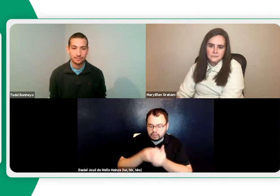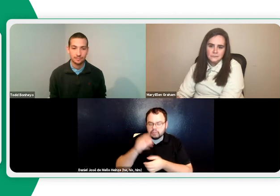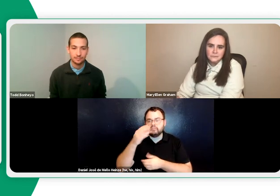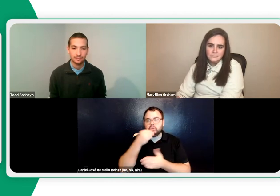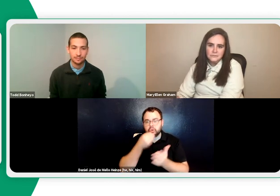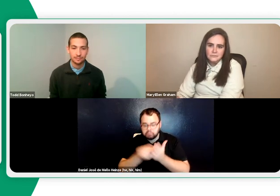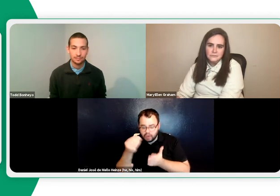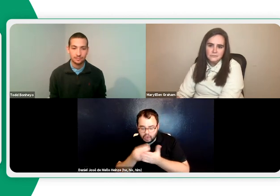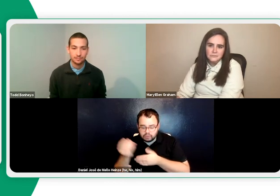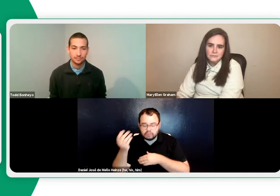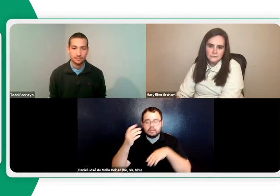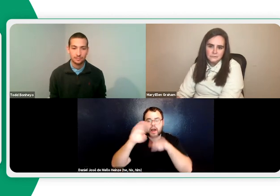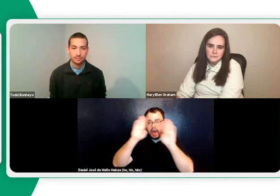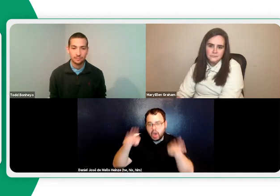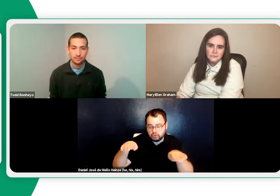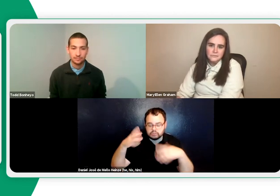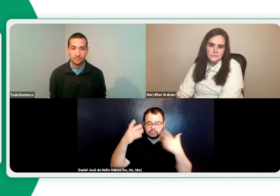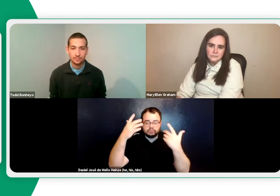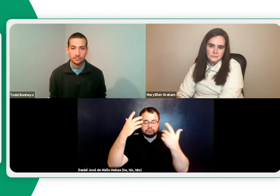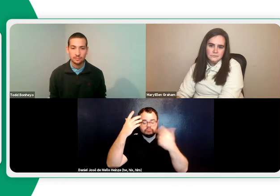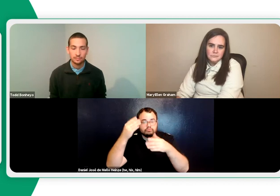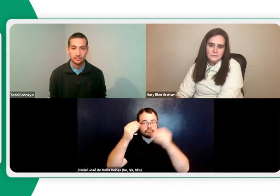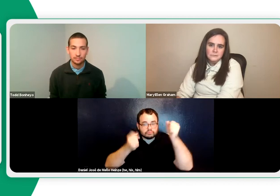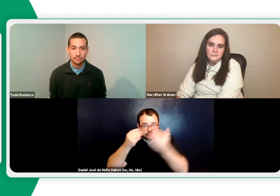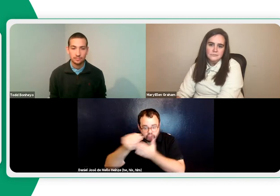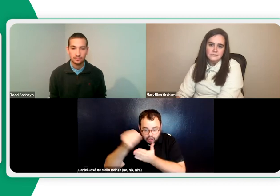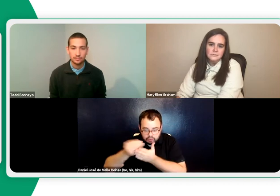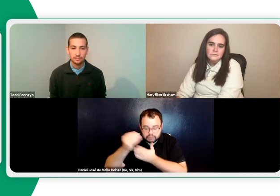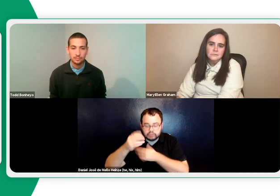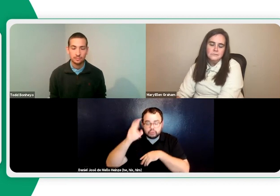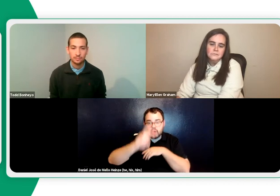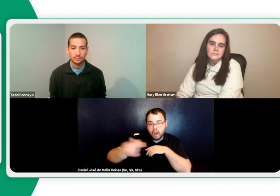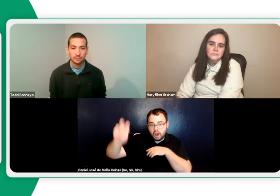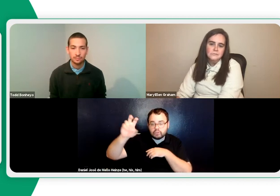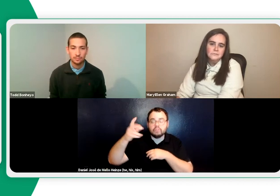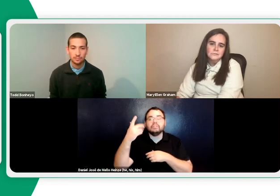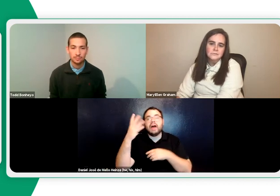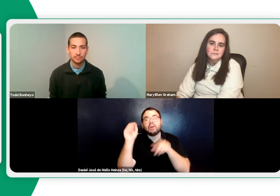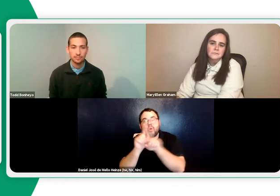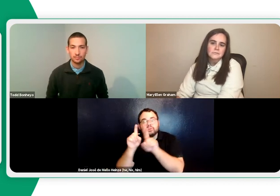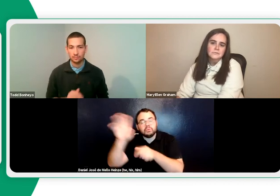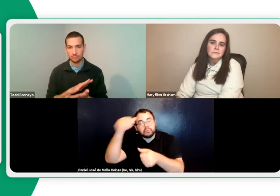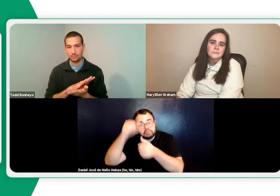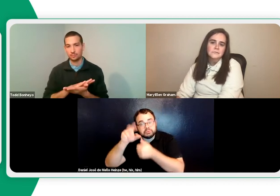And I'll give you an example of some of them. Grocery shopping, buying a house, personal finance, shopping for a car,